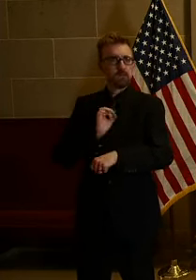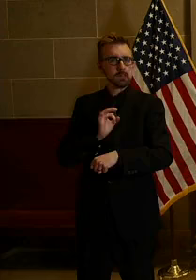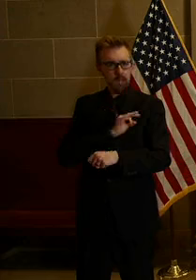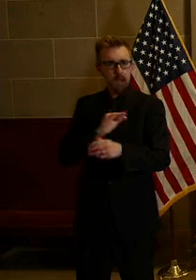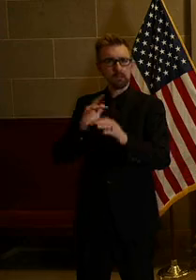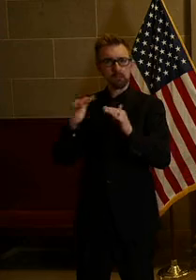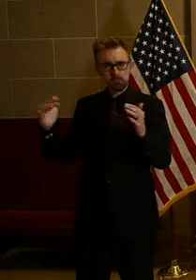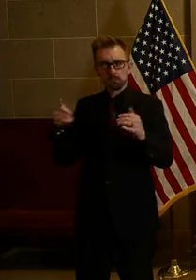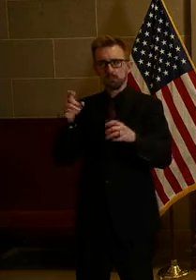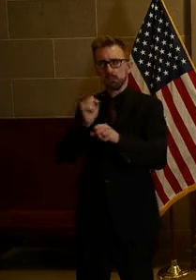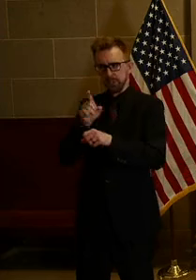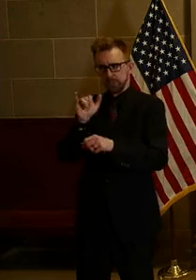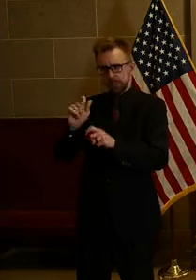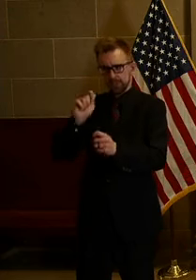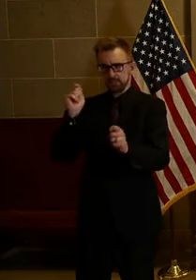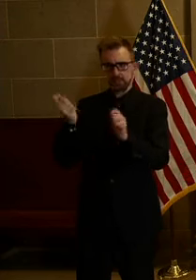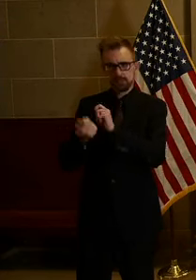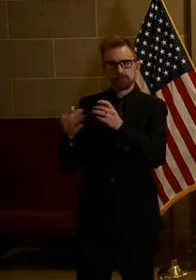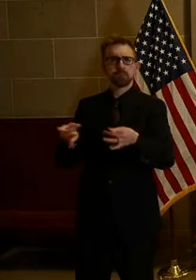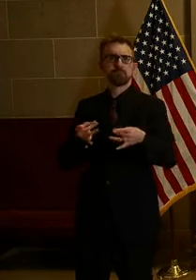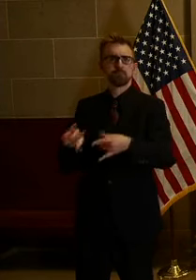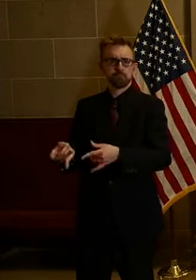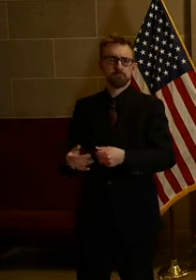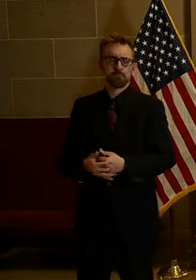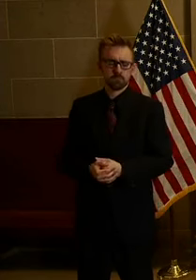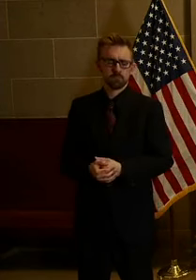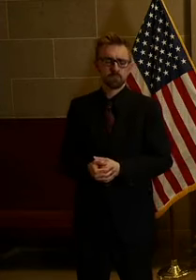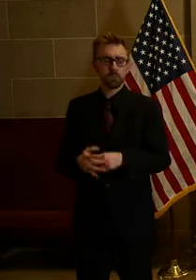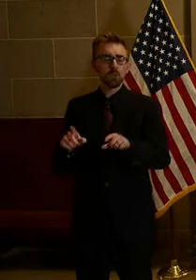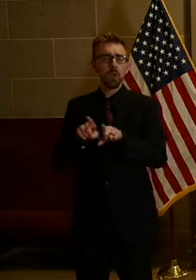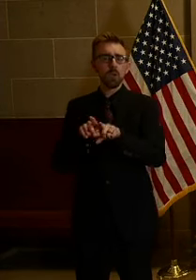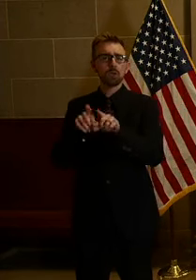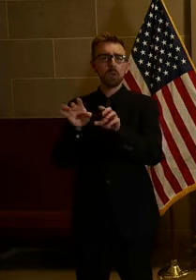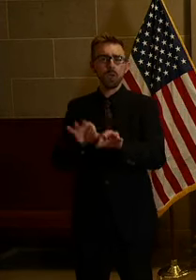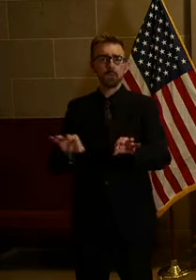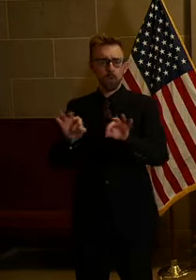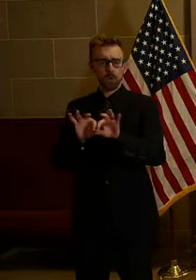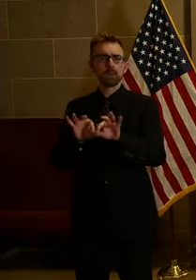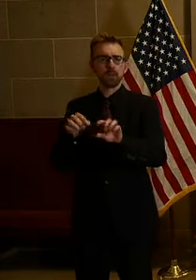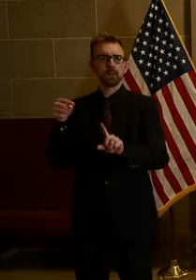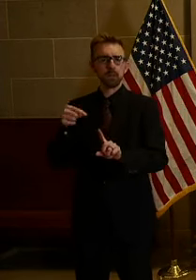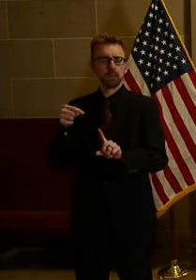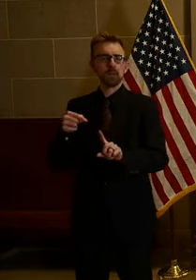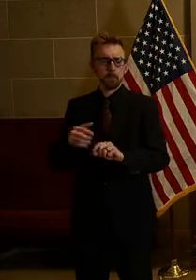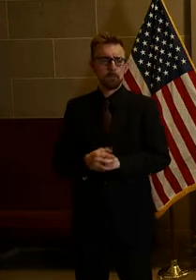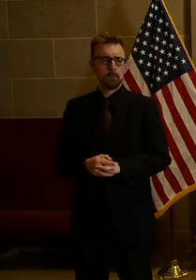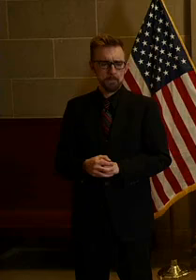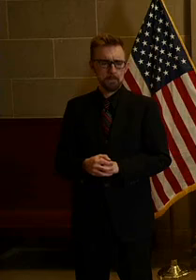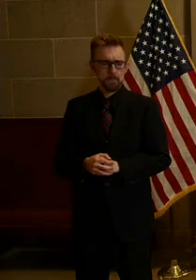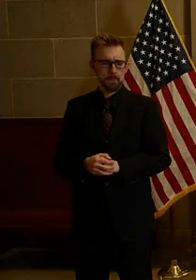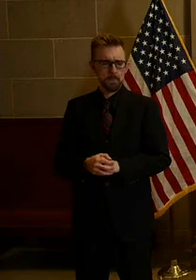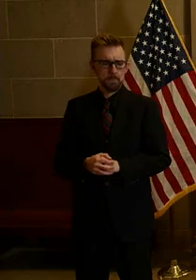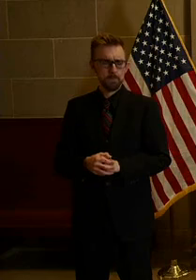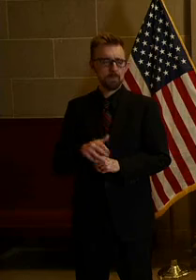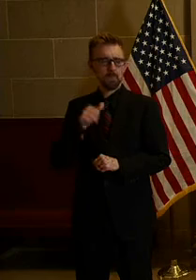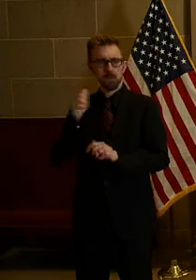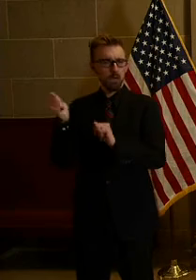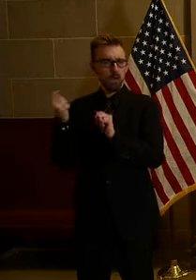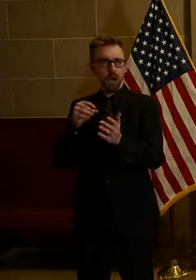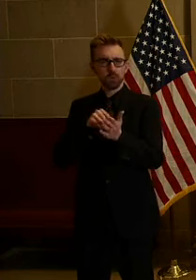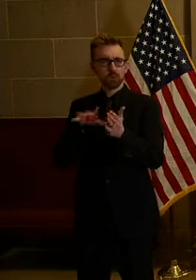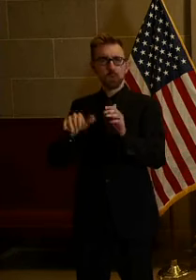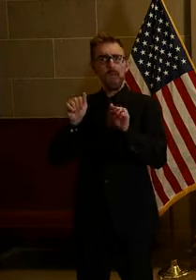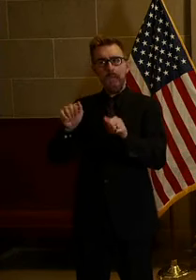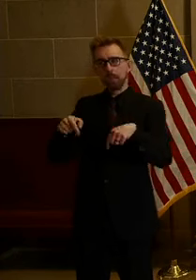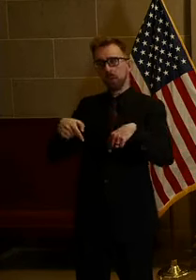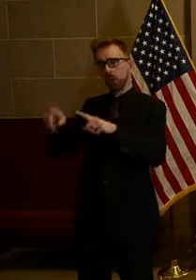making this massive switch. It's also important to note that not all students have been able to go